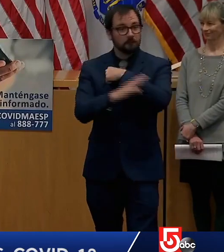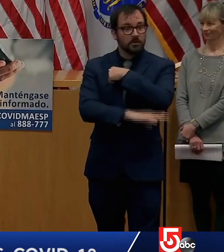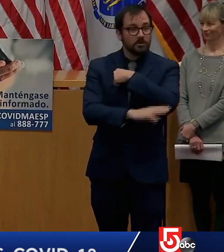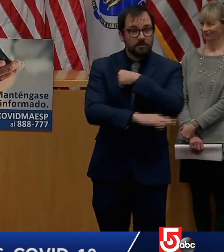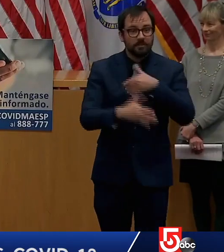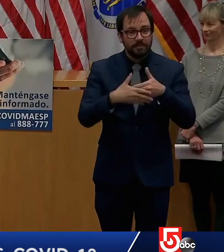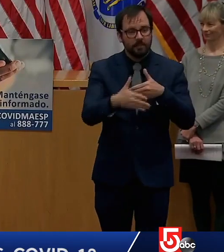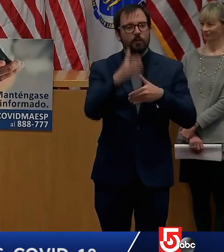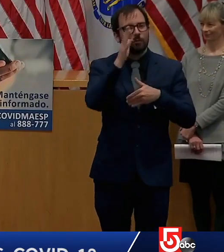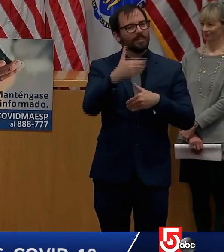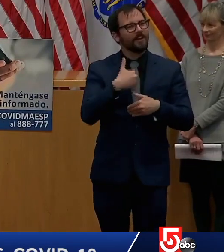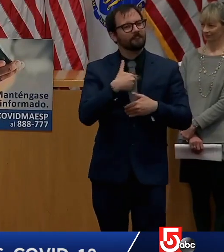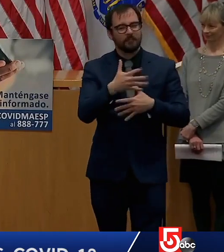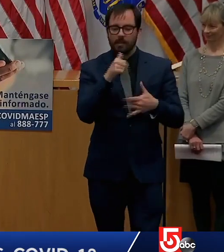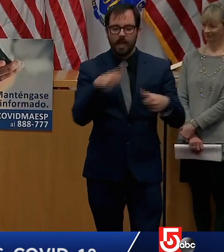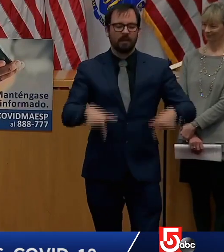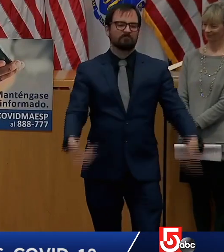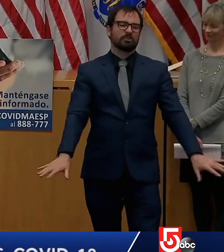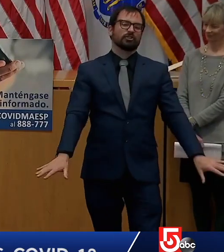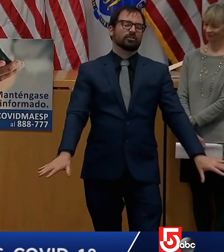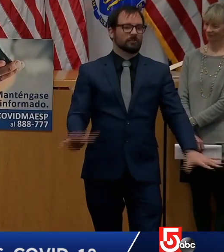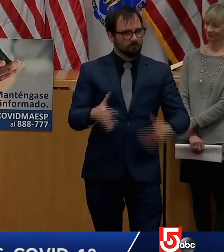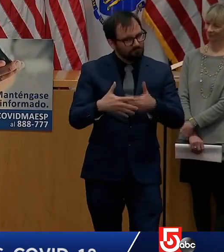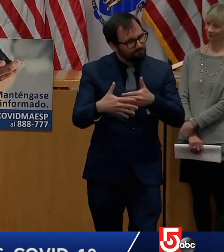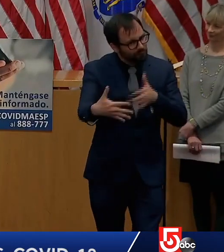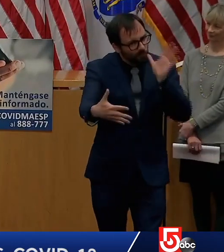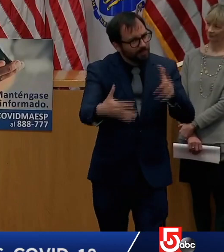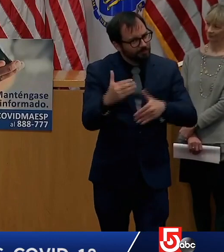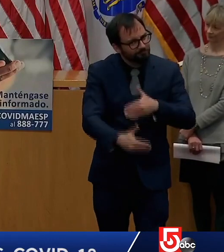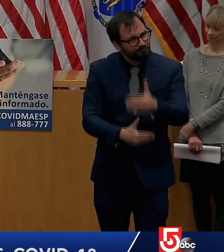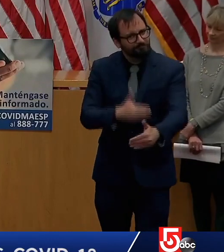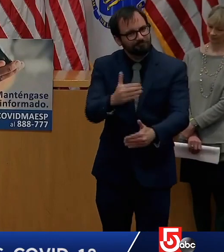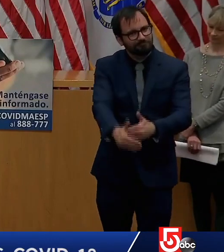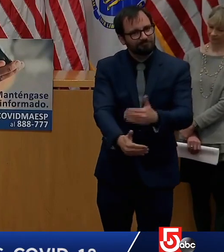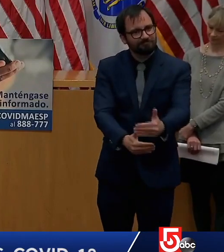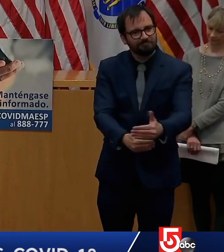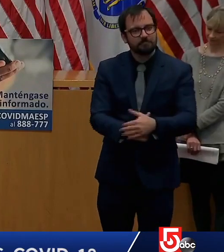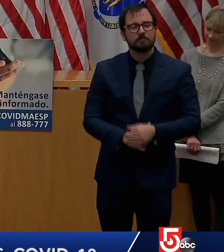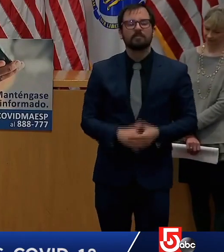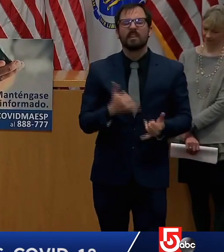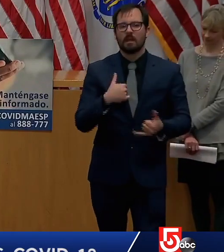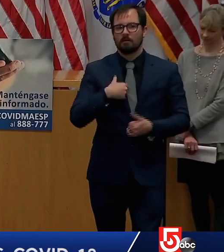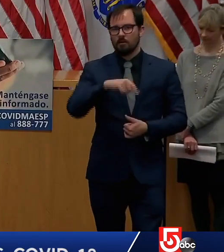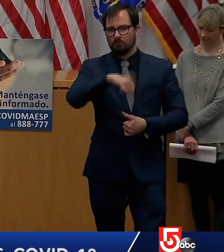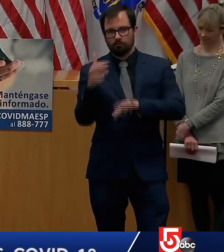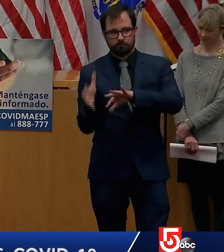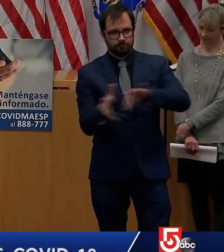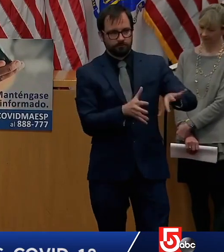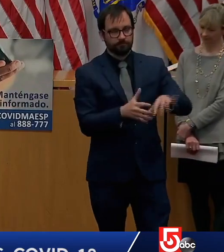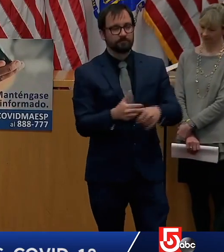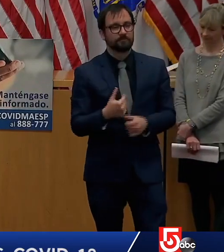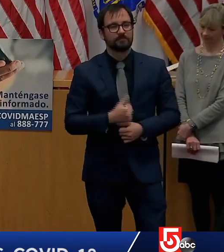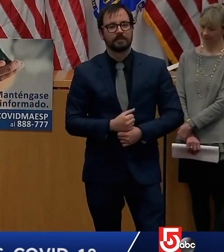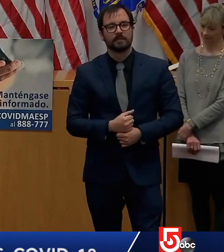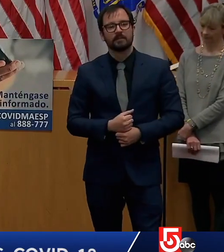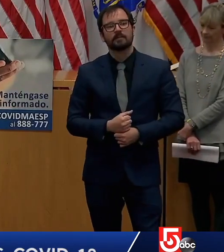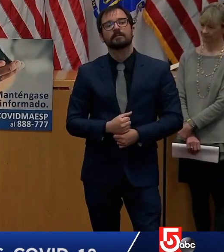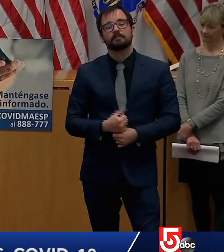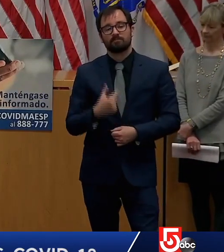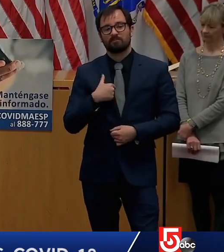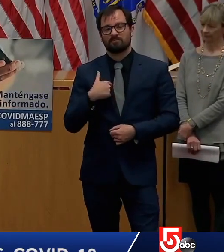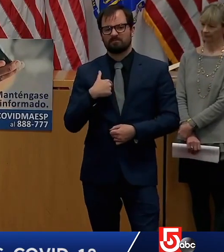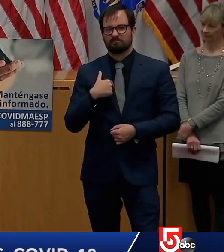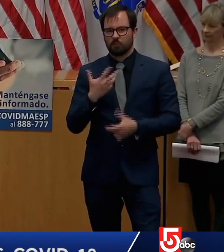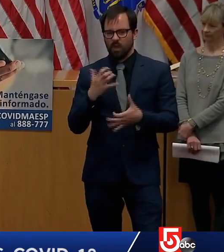the stem council to share with you some of the work we're doing around stem education to contribute to the most robust